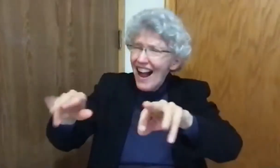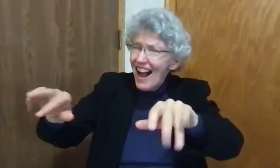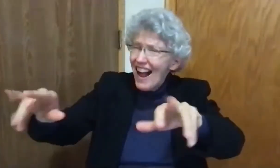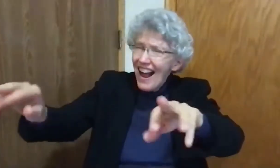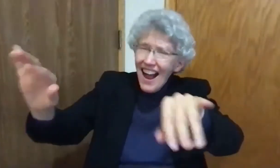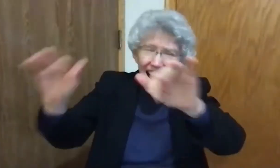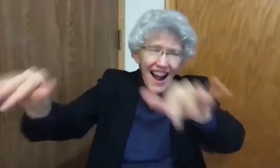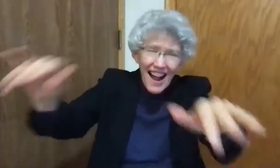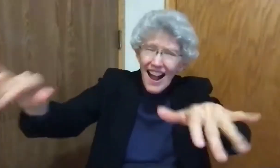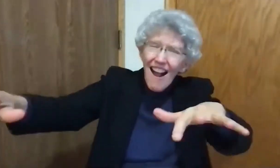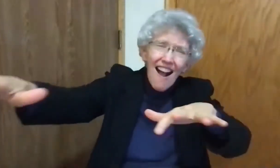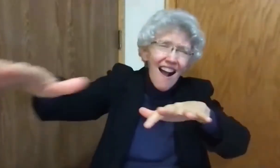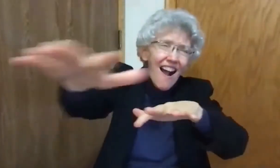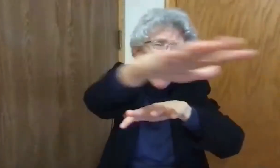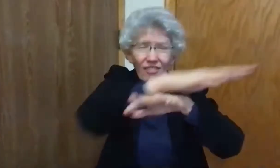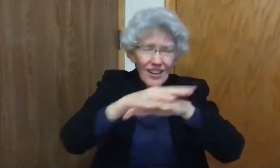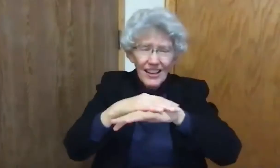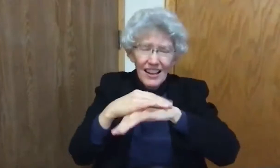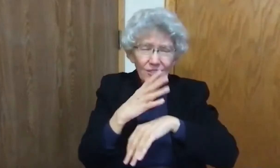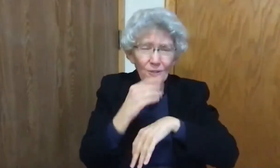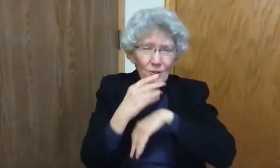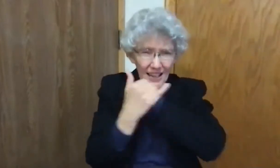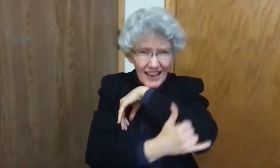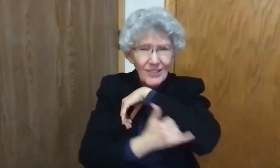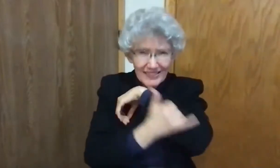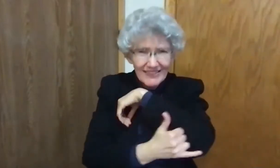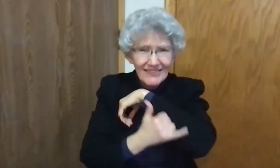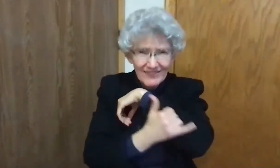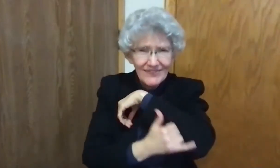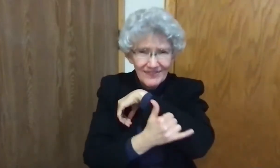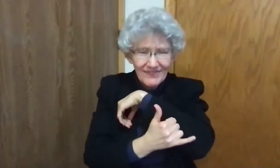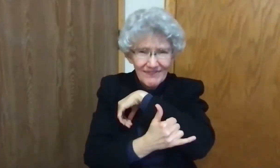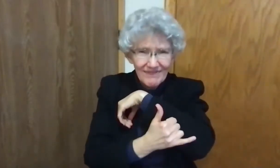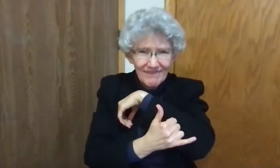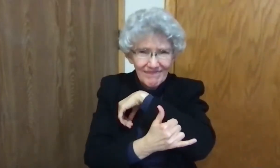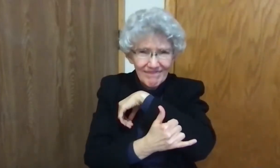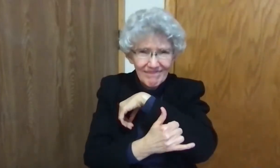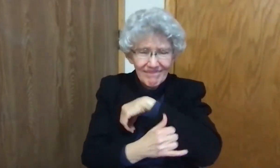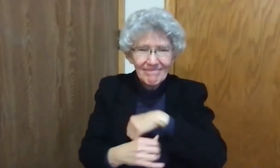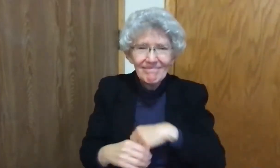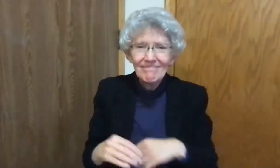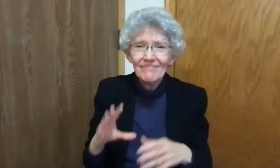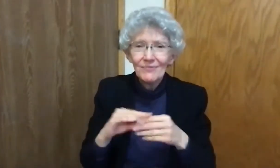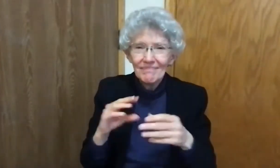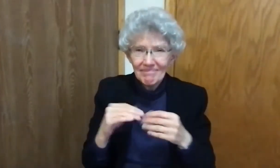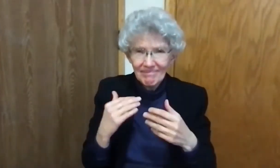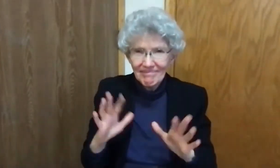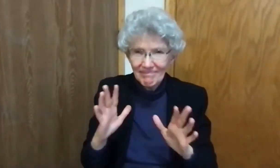favorably on God's people. This word about Jesus spread throughout Judea and all the surrounding